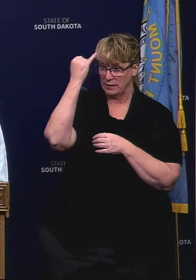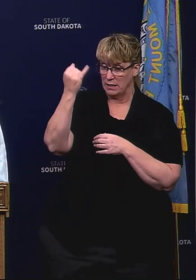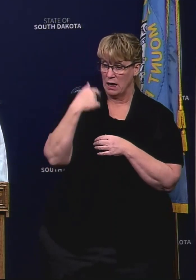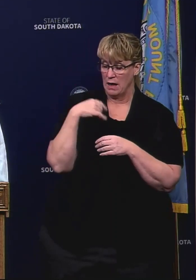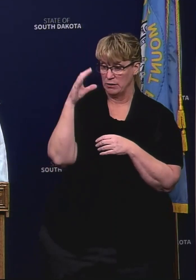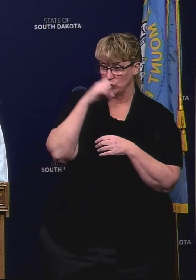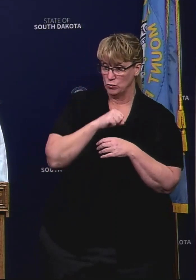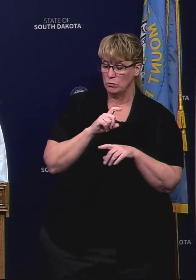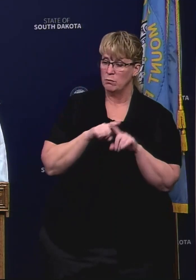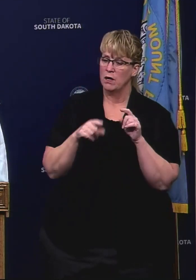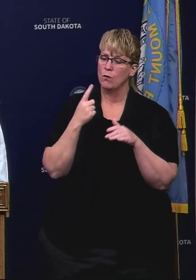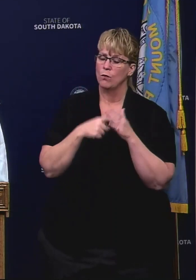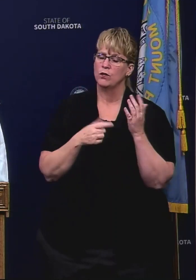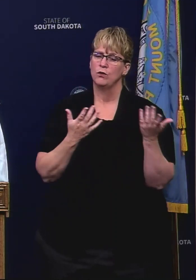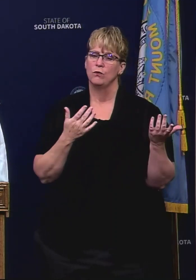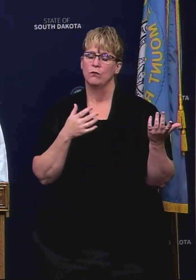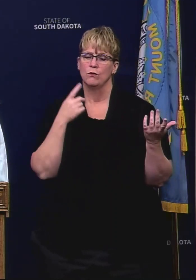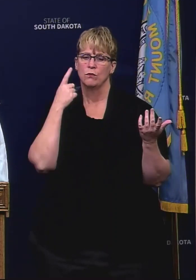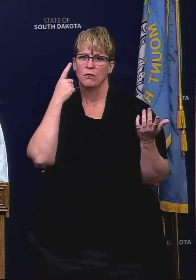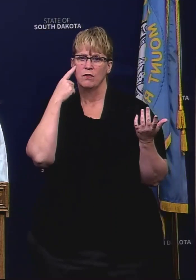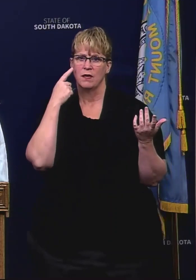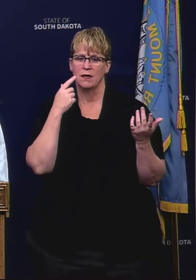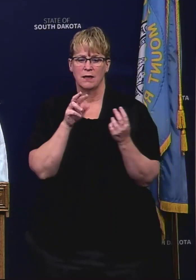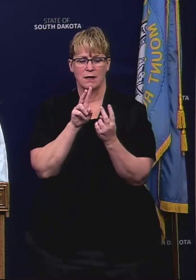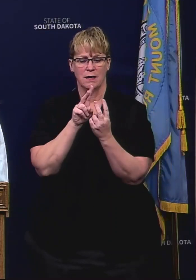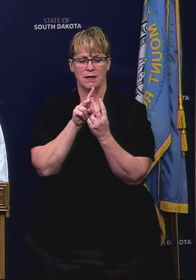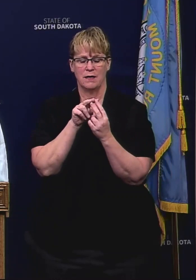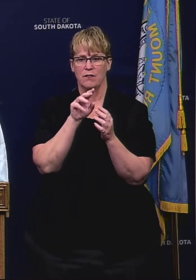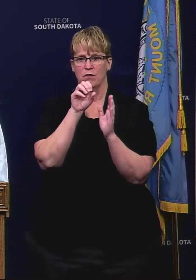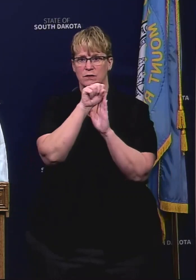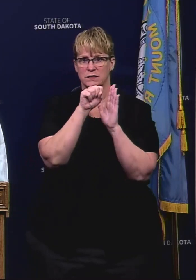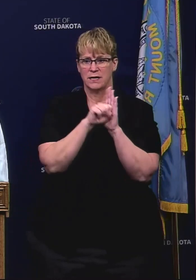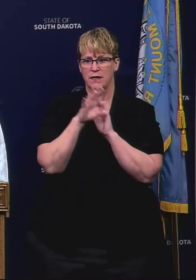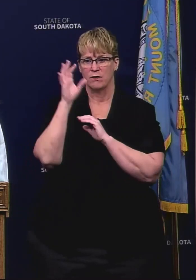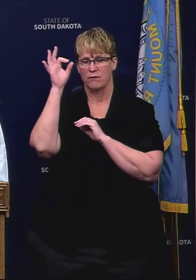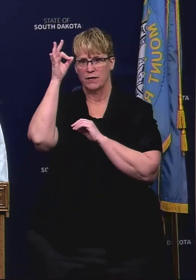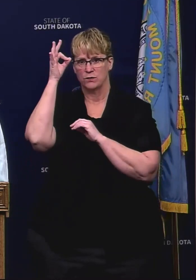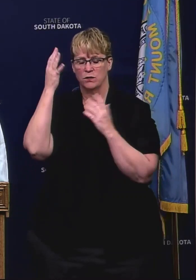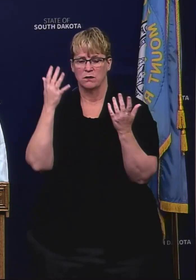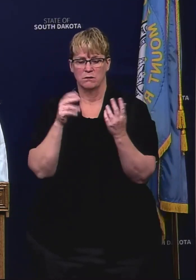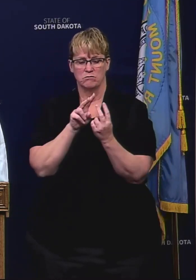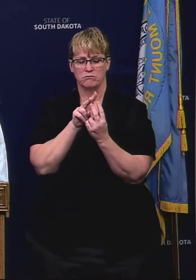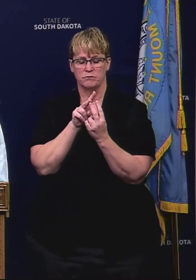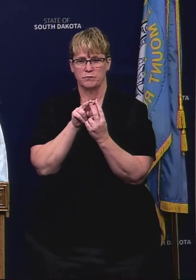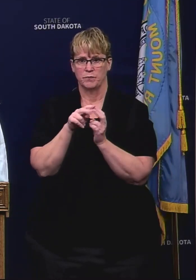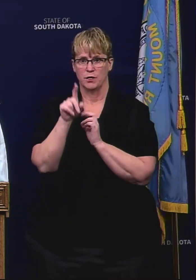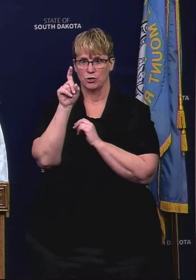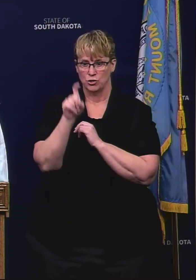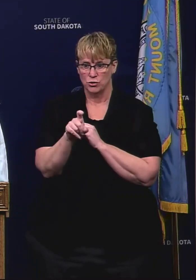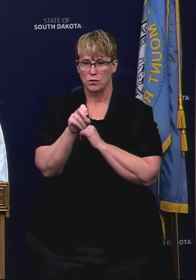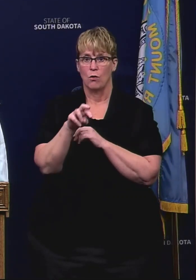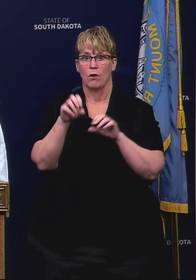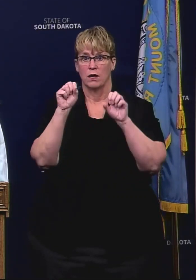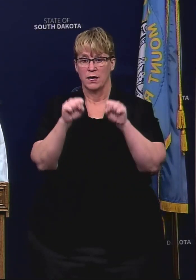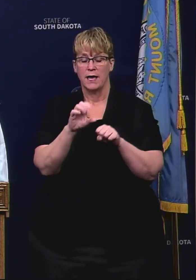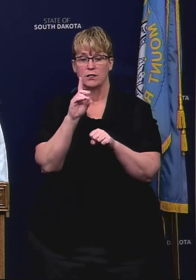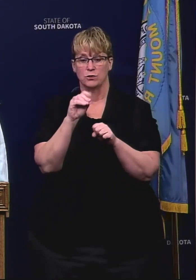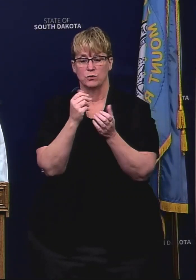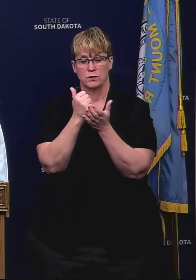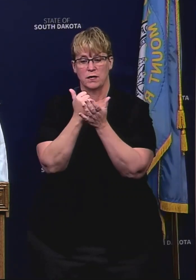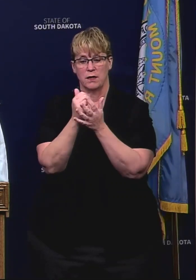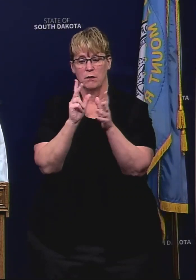what do you think that either state or federal government should or can do to help